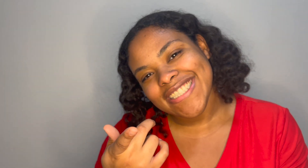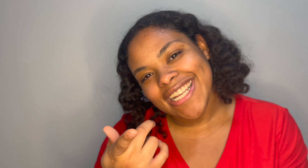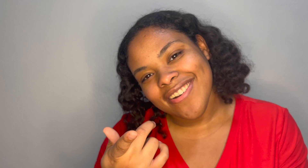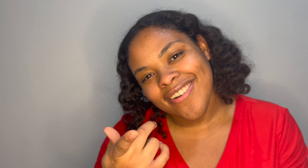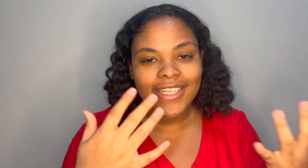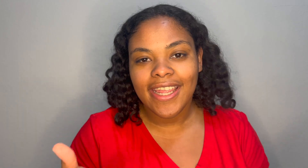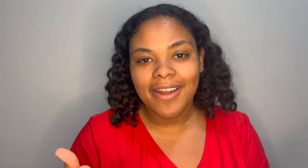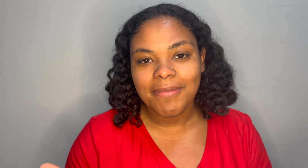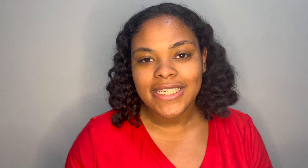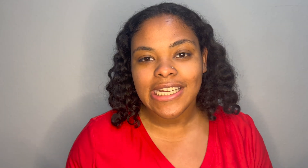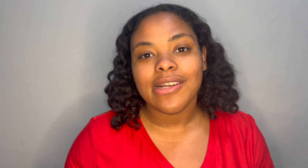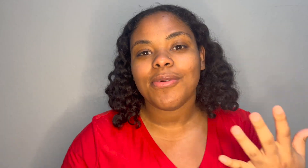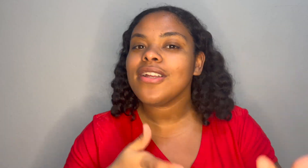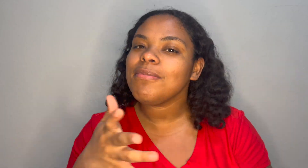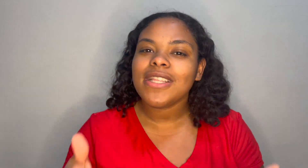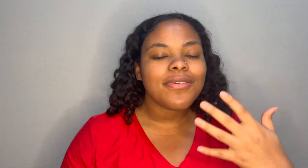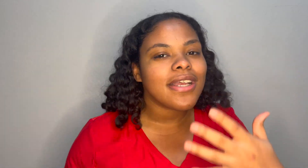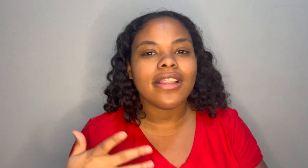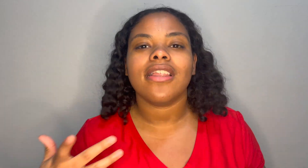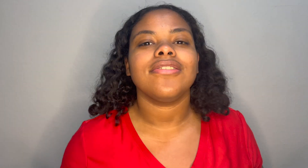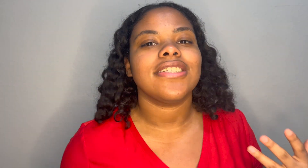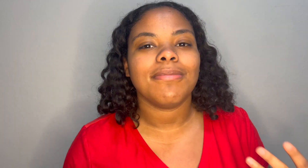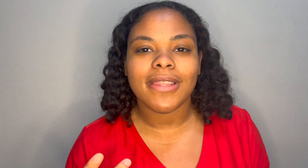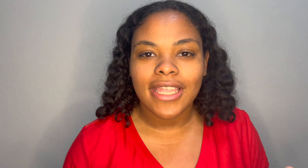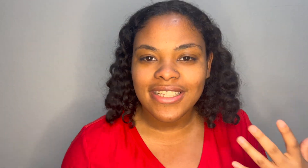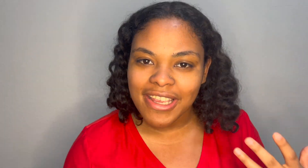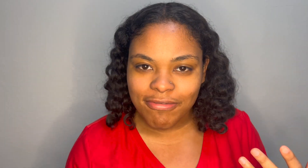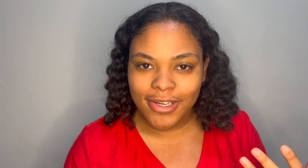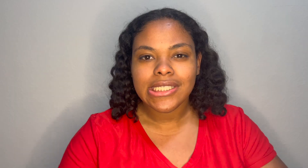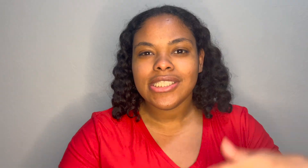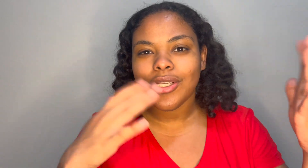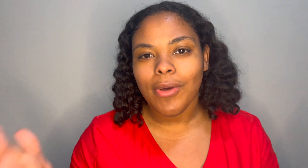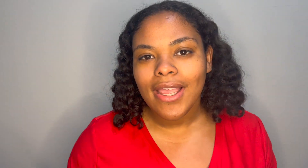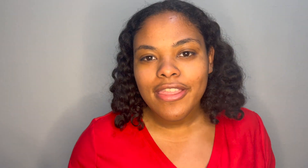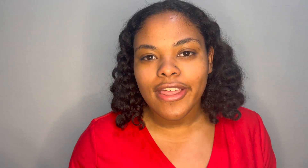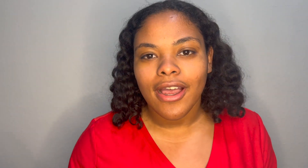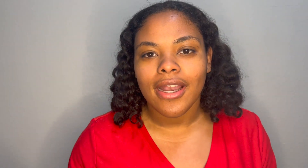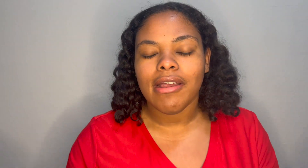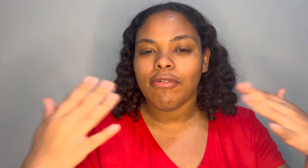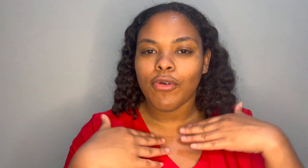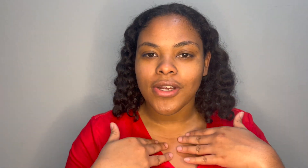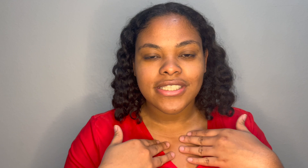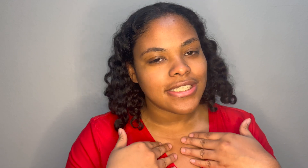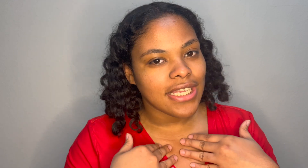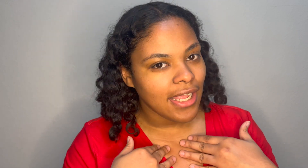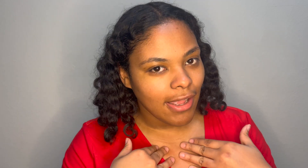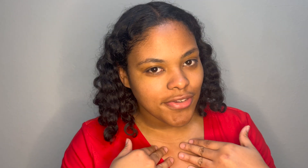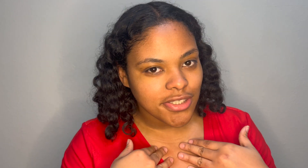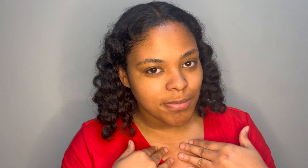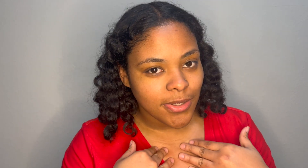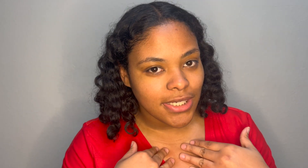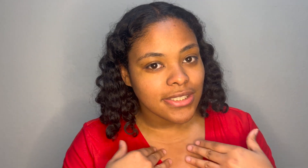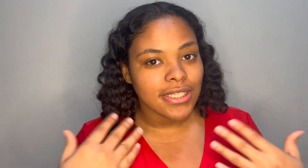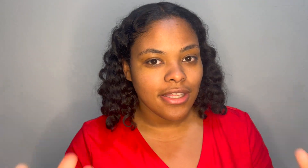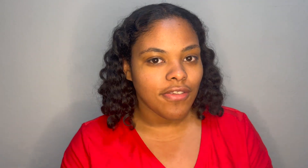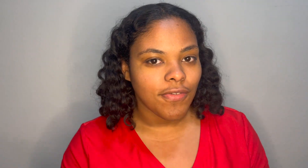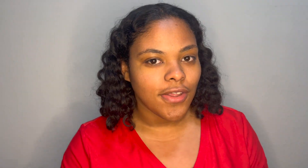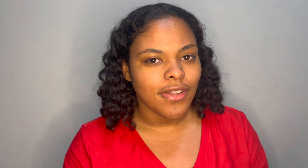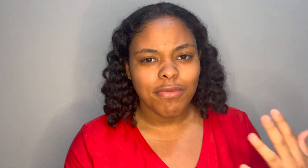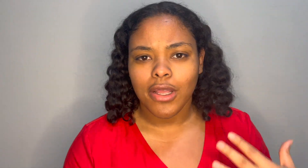channel today on my channel we're going to be doing a little something different so i thought of course since i have experience in this field if y